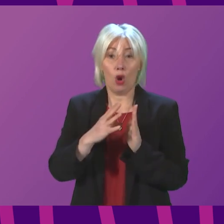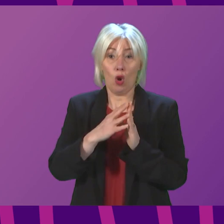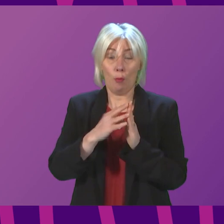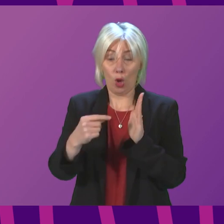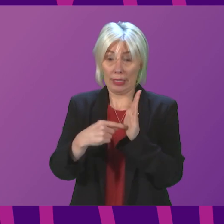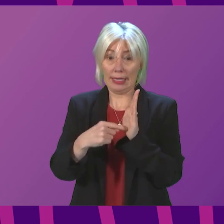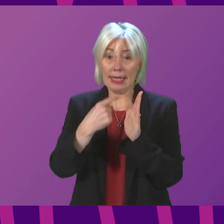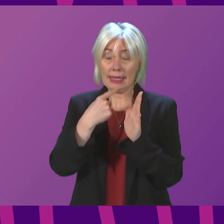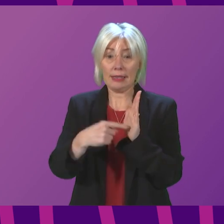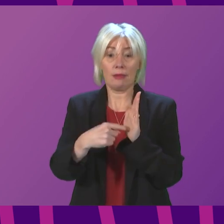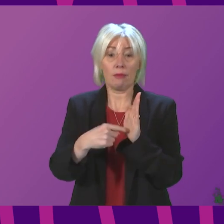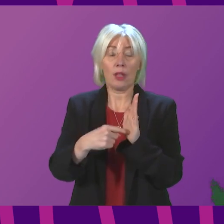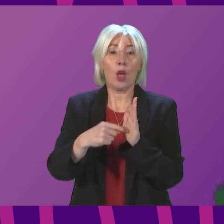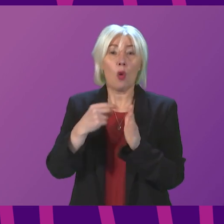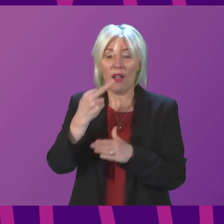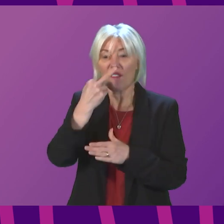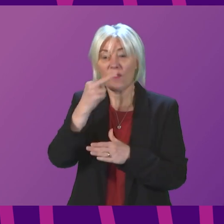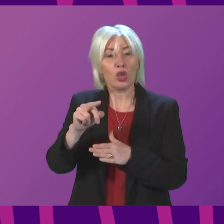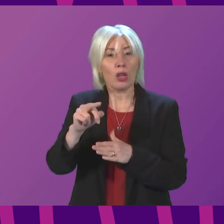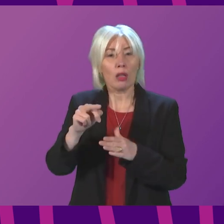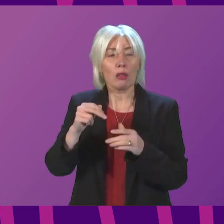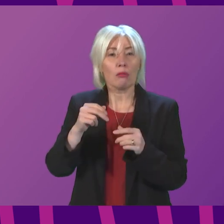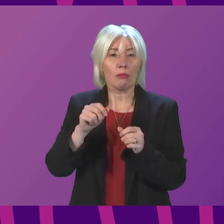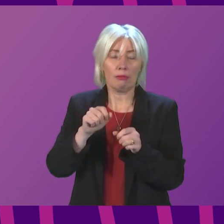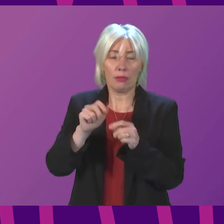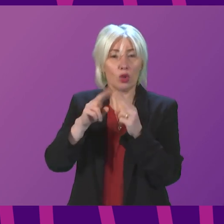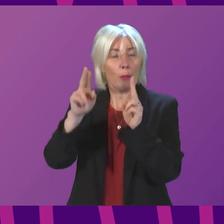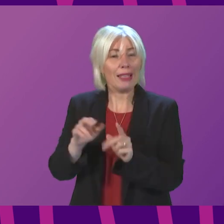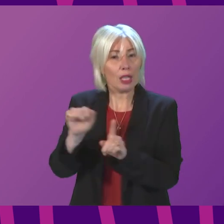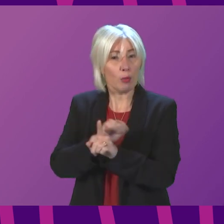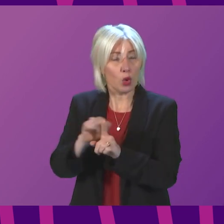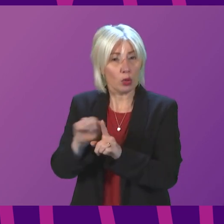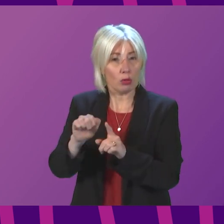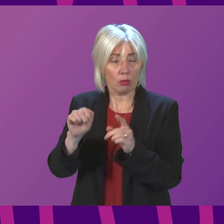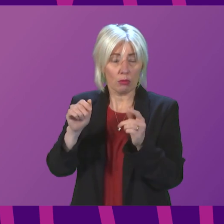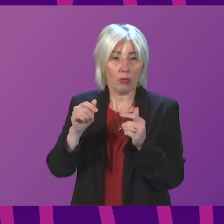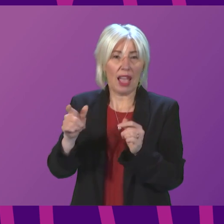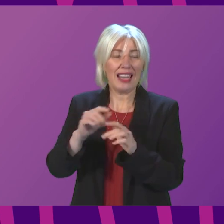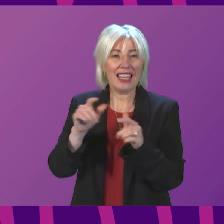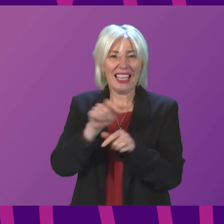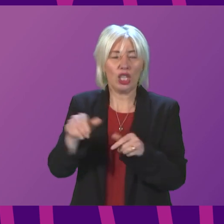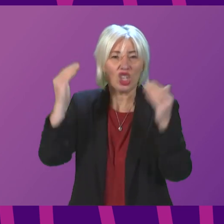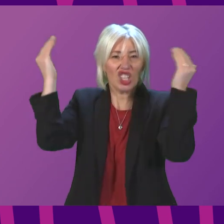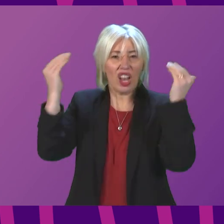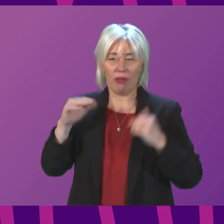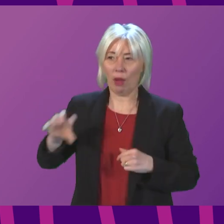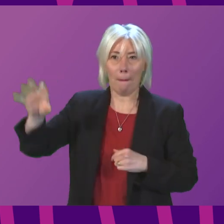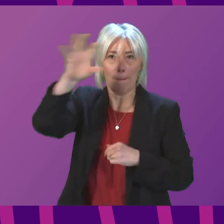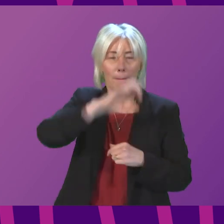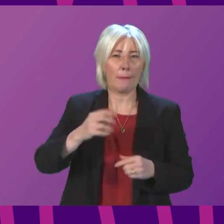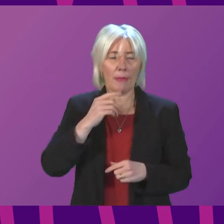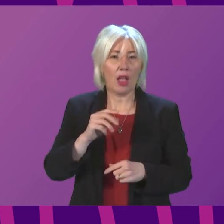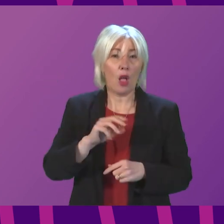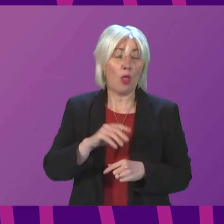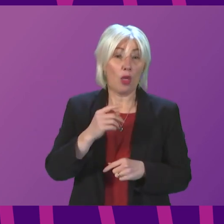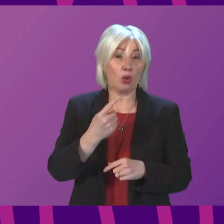be dedicated to virtual domestic abuse trial courts in each sheriffdom. Given that we currently have around 33